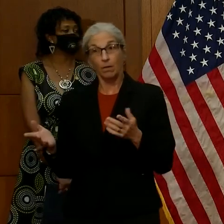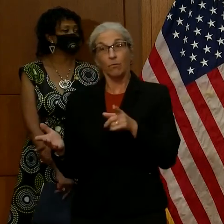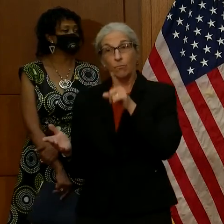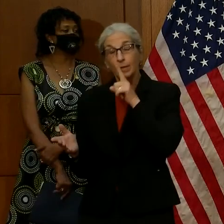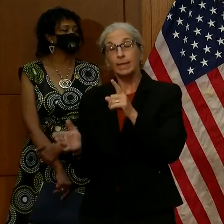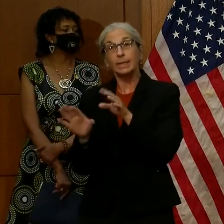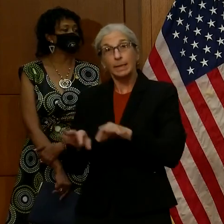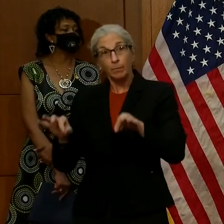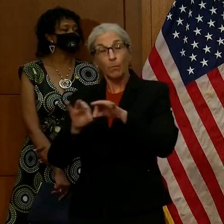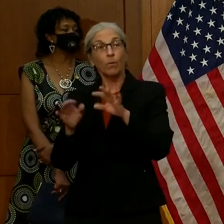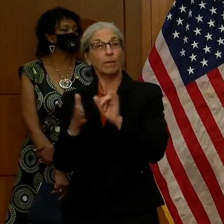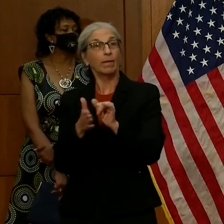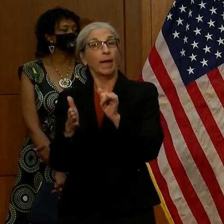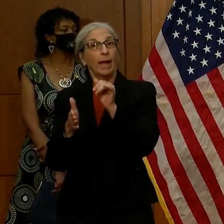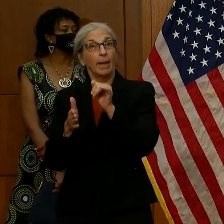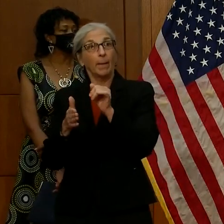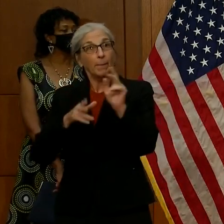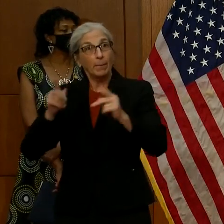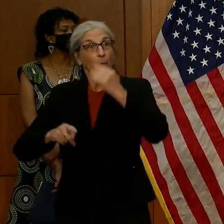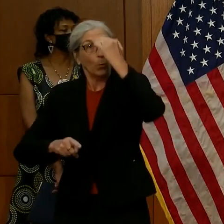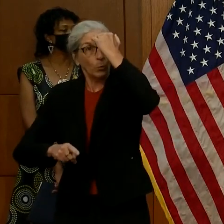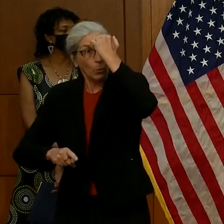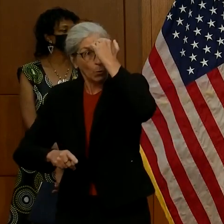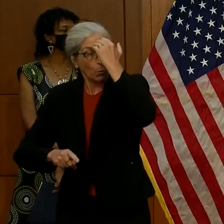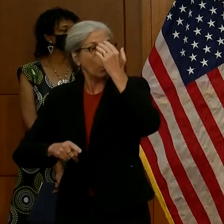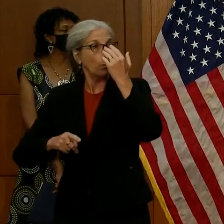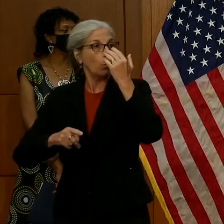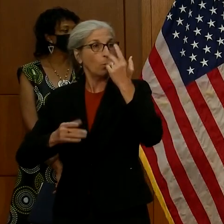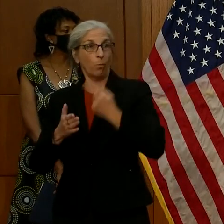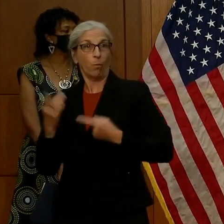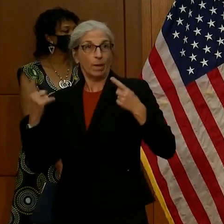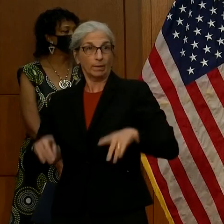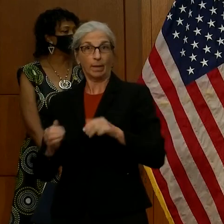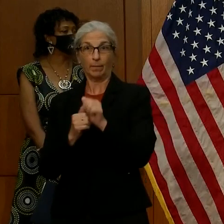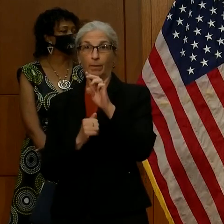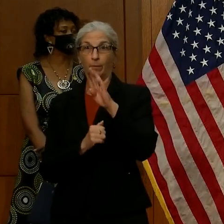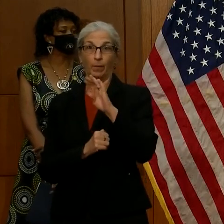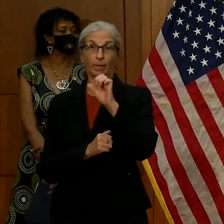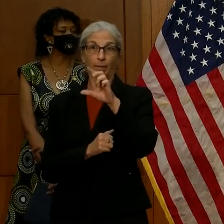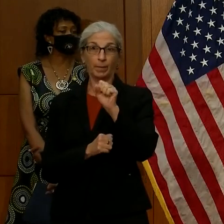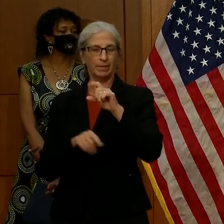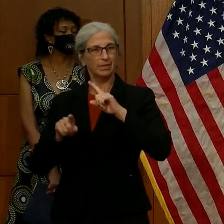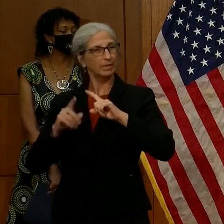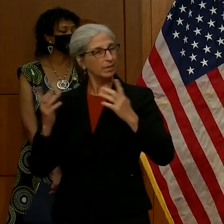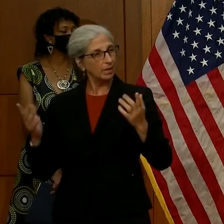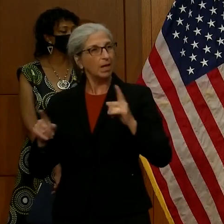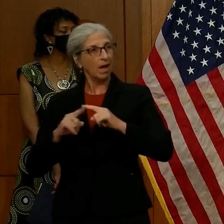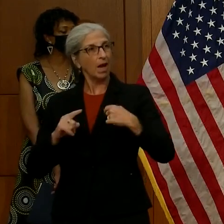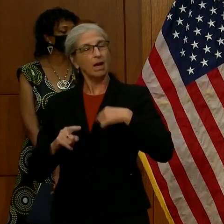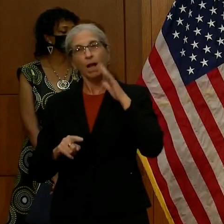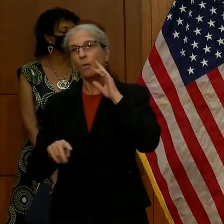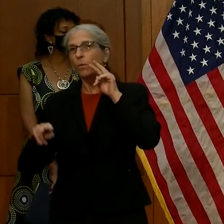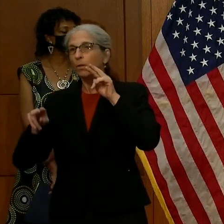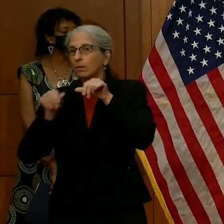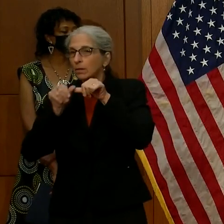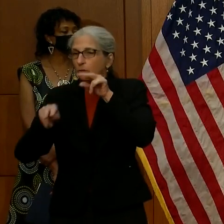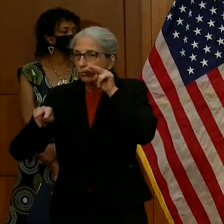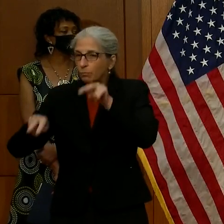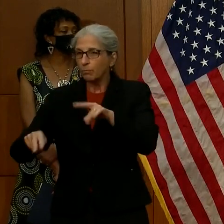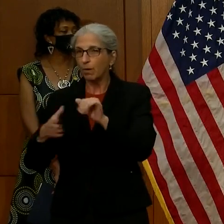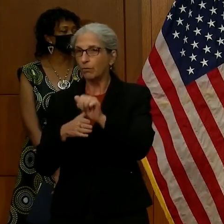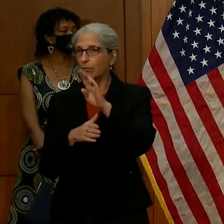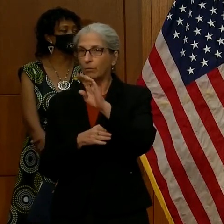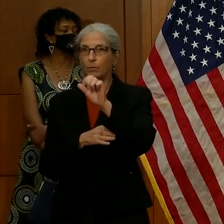important. But there are reasons that there are laws that are, you know, part of our code. And so I'll continue to monitor those. And